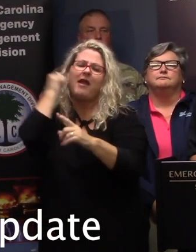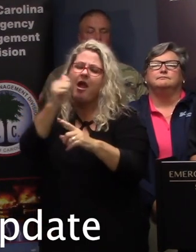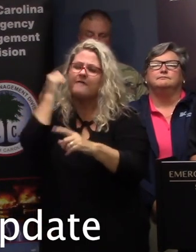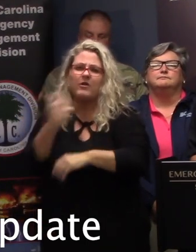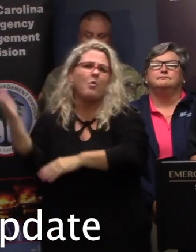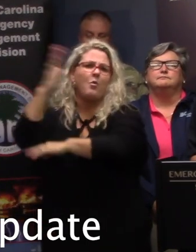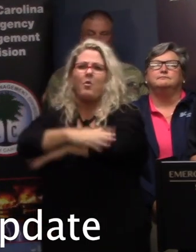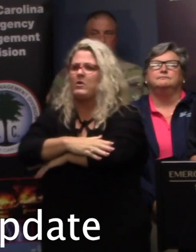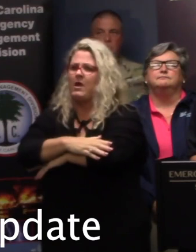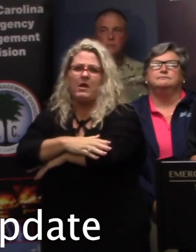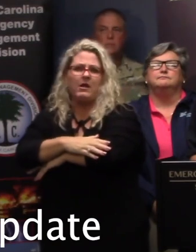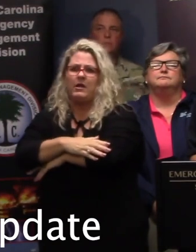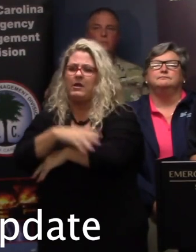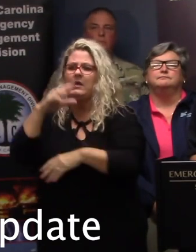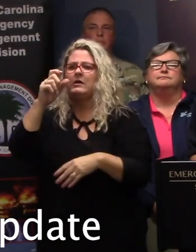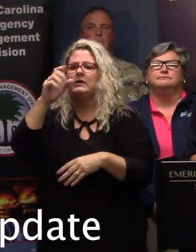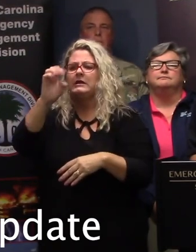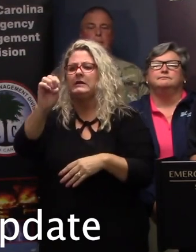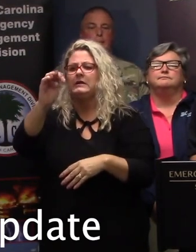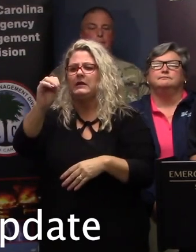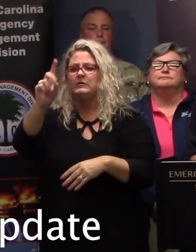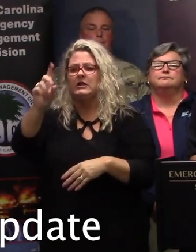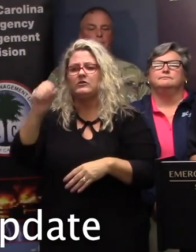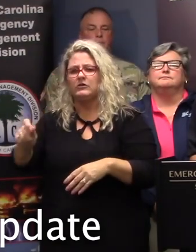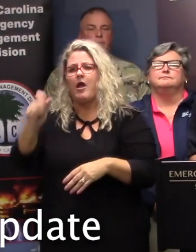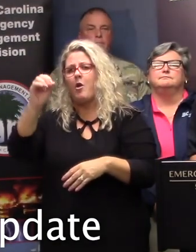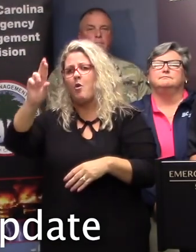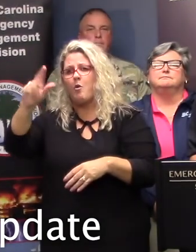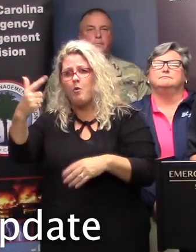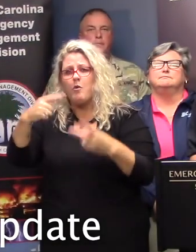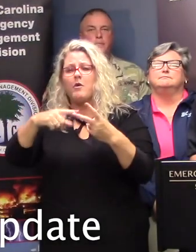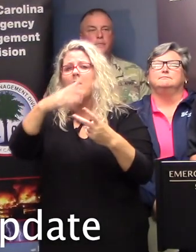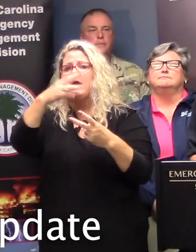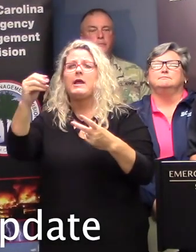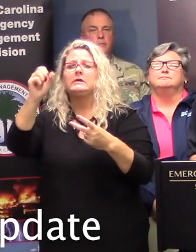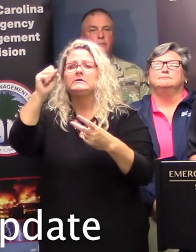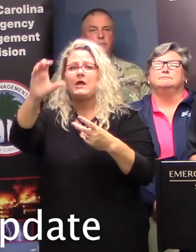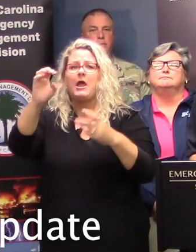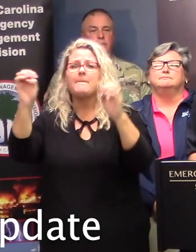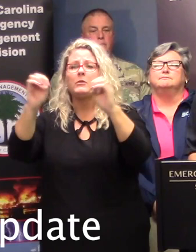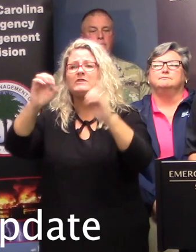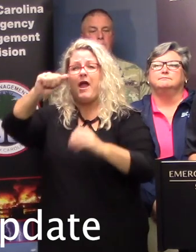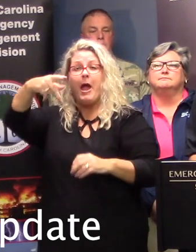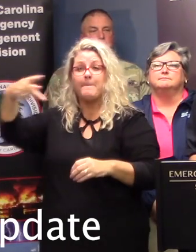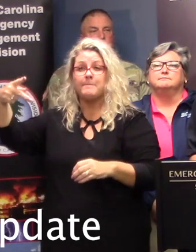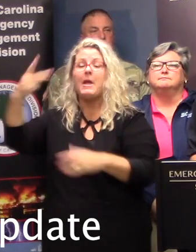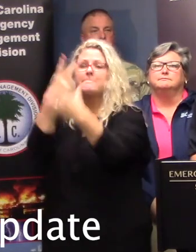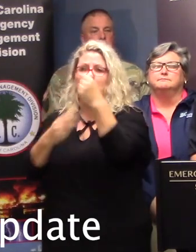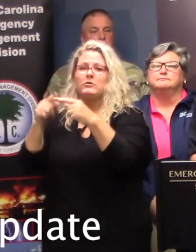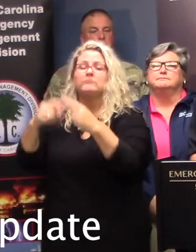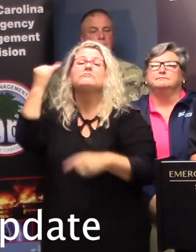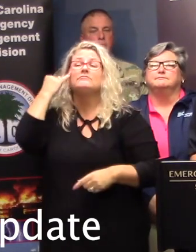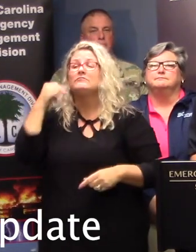scmd.org, and also at the South Carolina Emergency Manager Mobile App. If you go to a